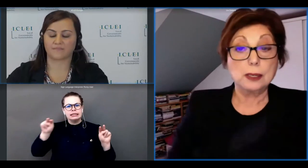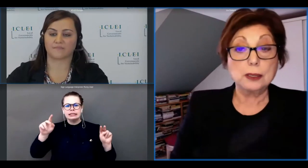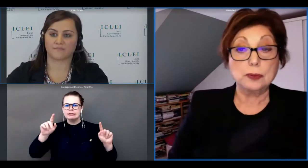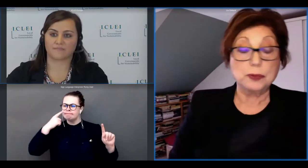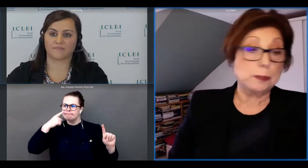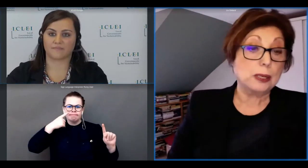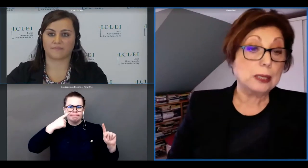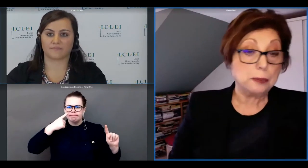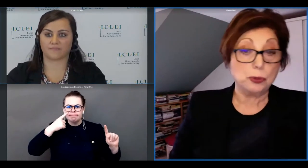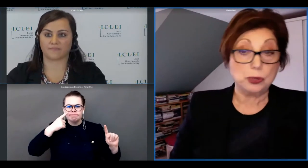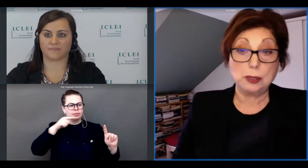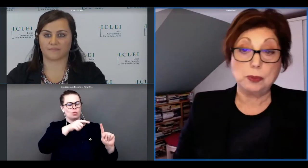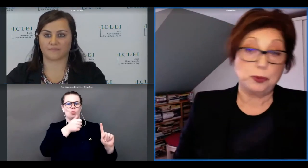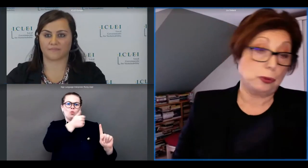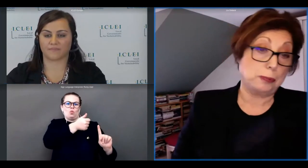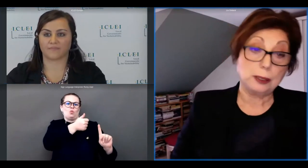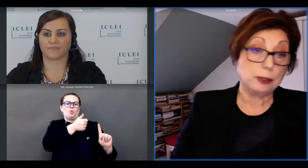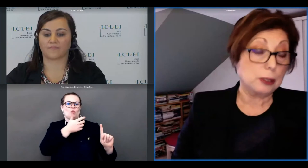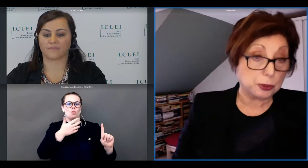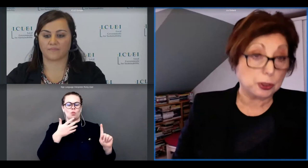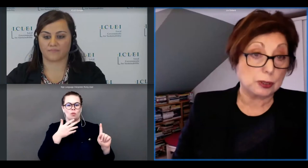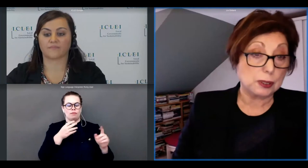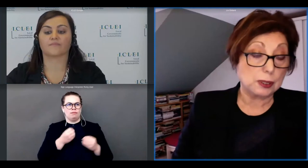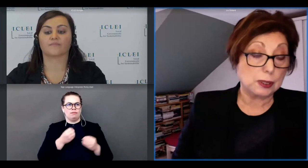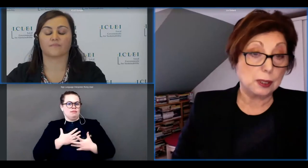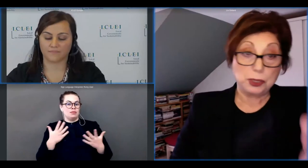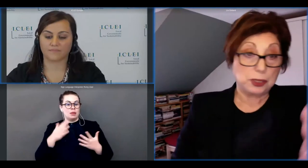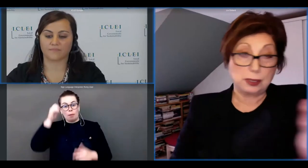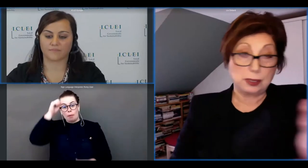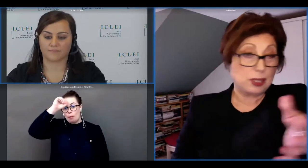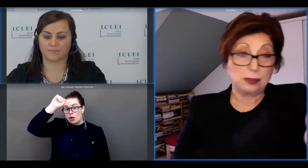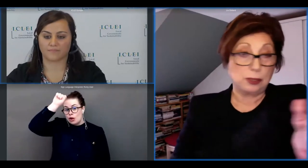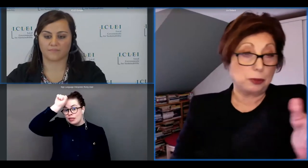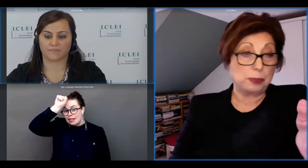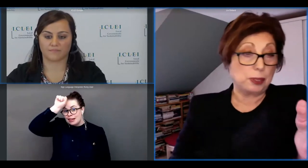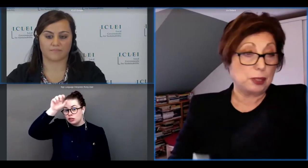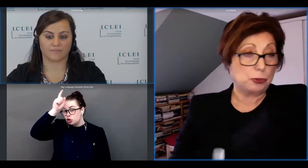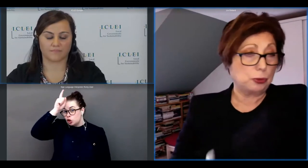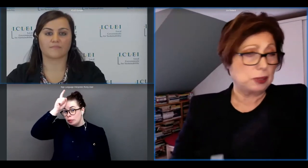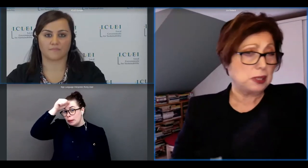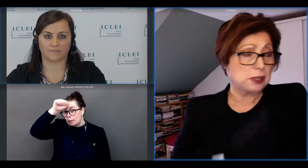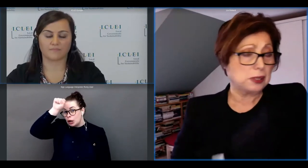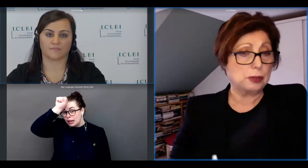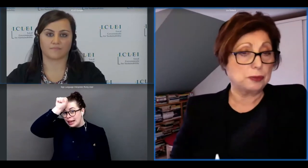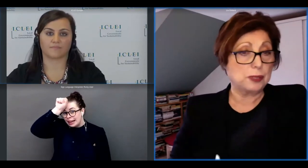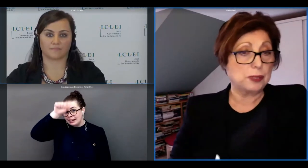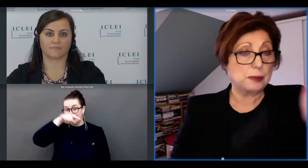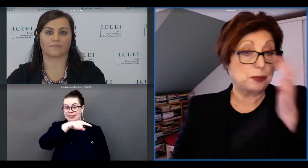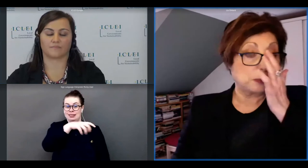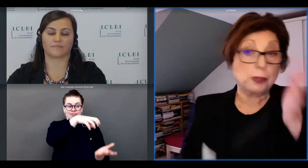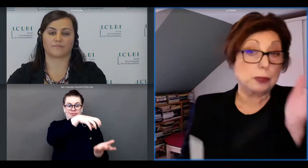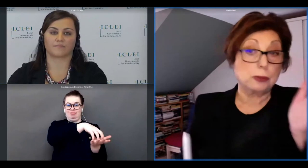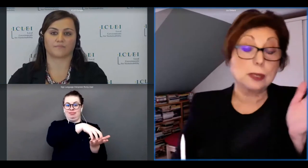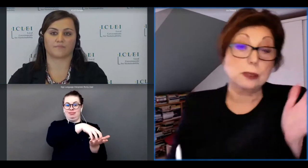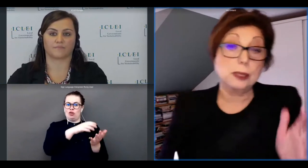kind of the berlin museum of european cultures it's recently open i mean two or three years ago if i if i